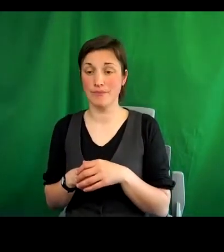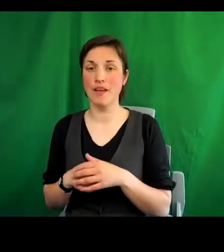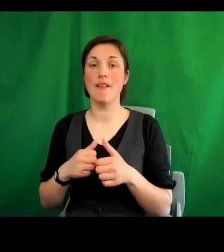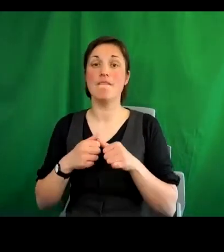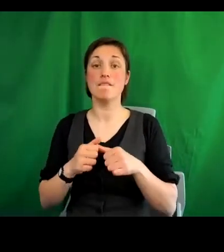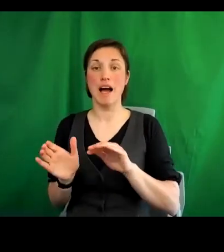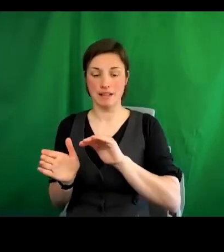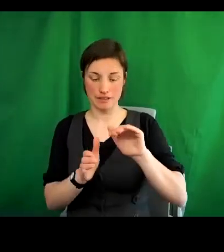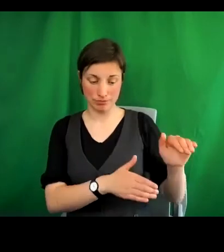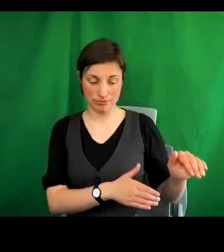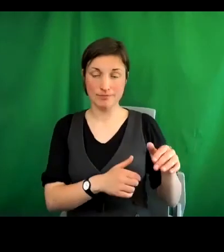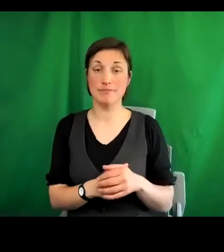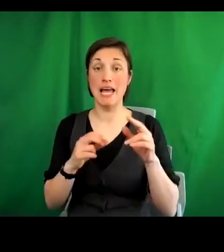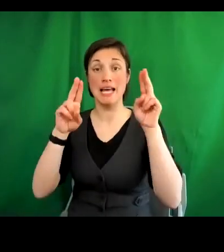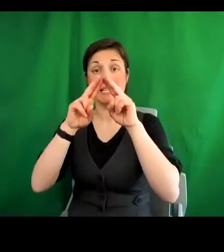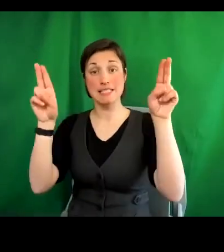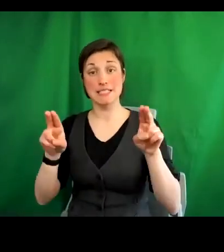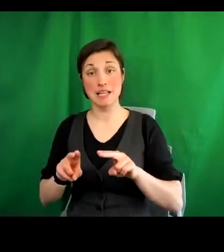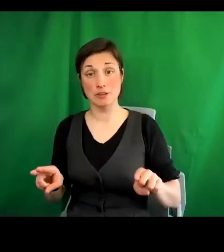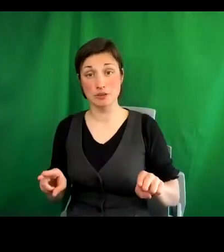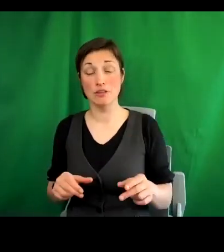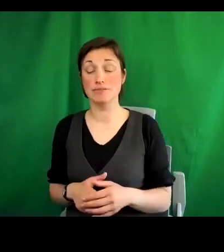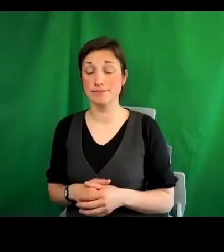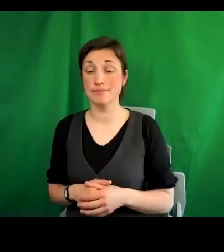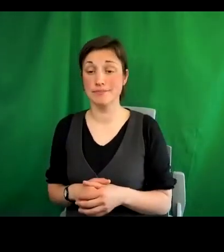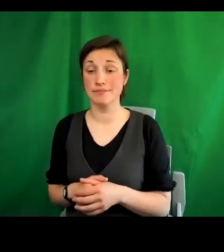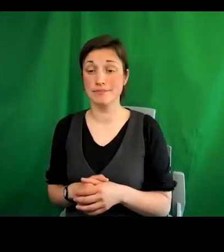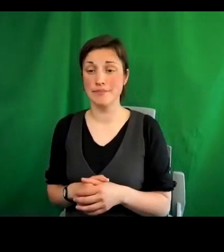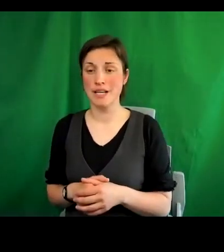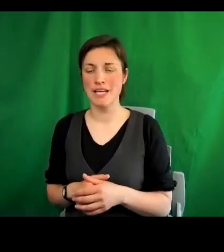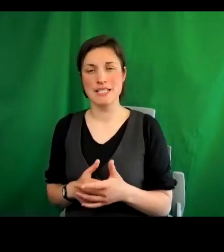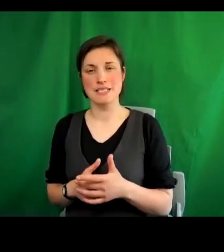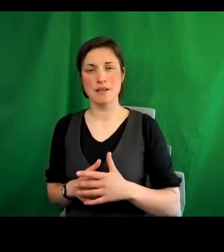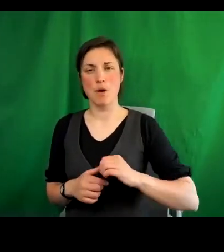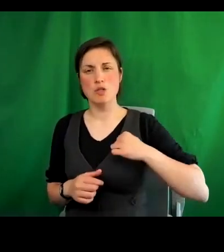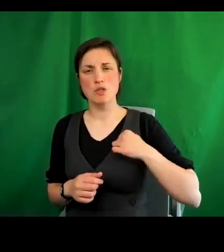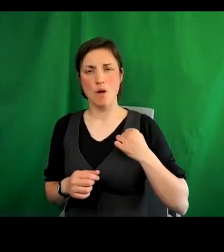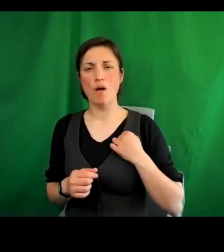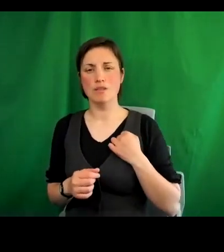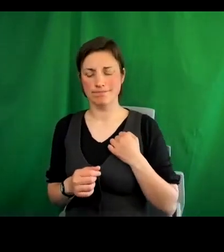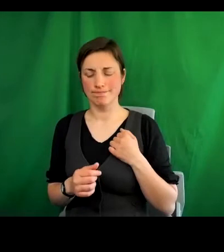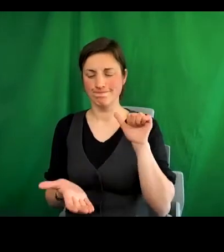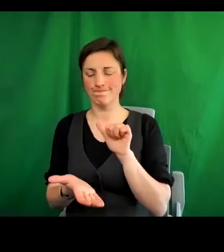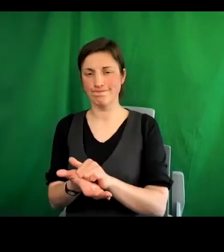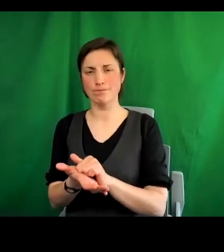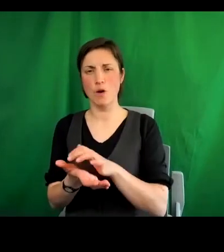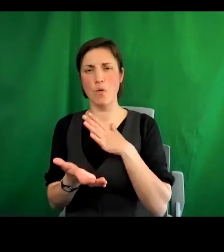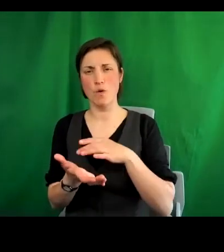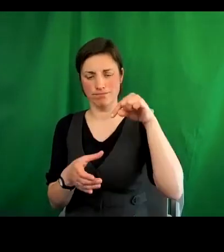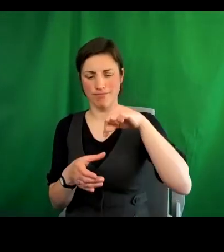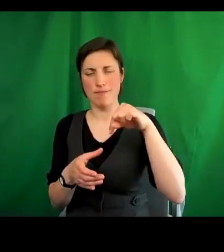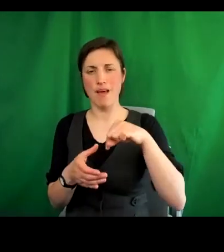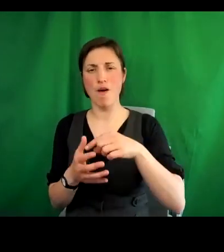commitment to place this new framework at the heart of its post COVID recovery